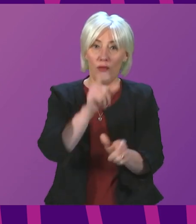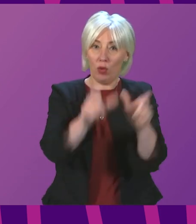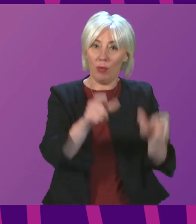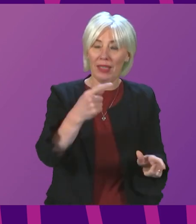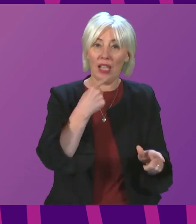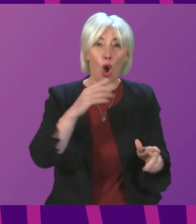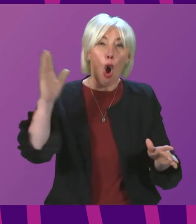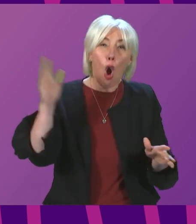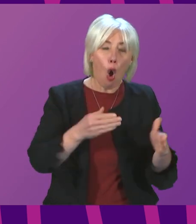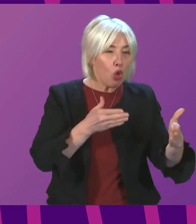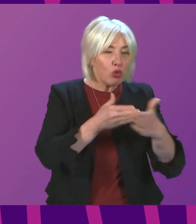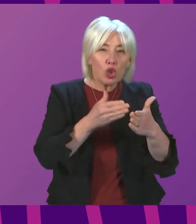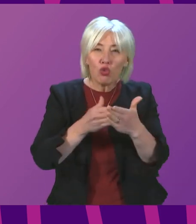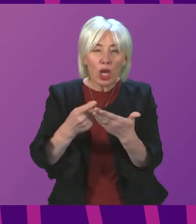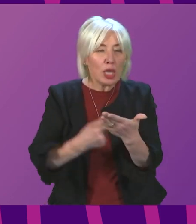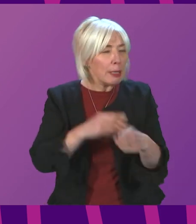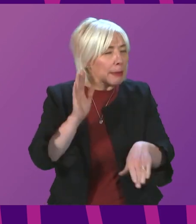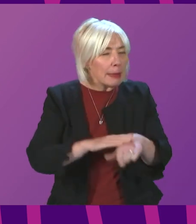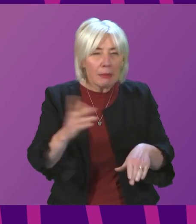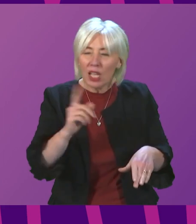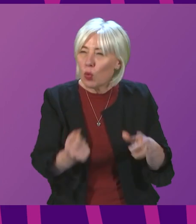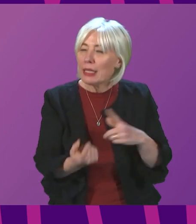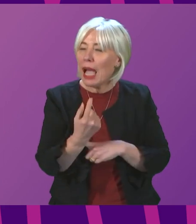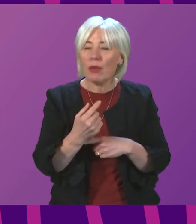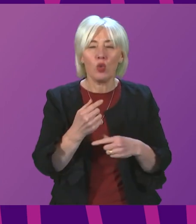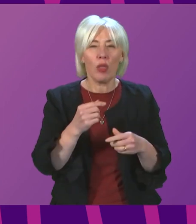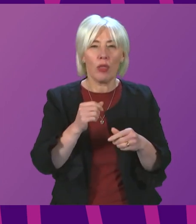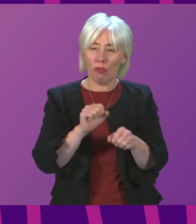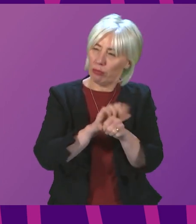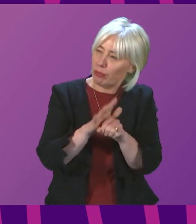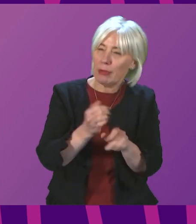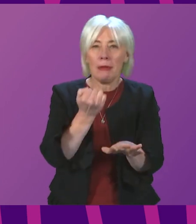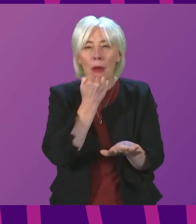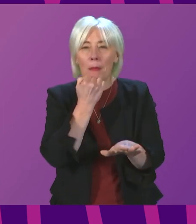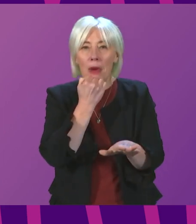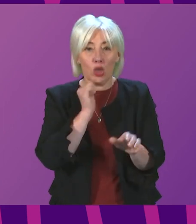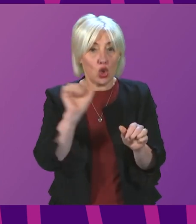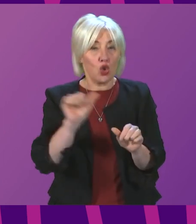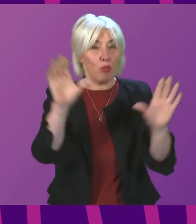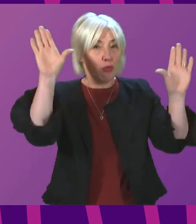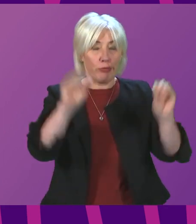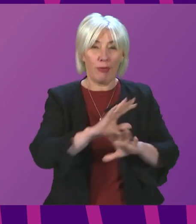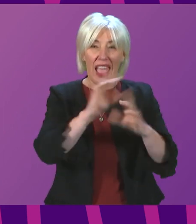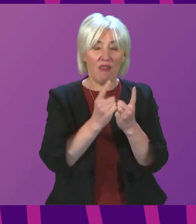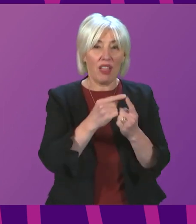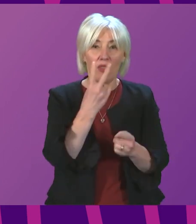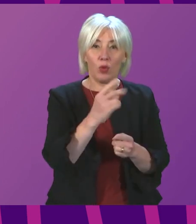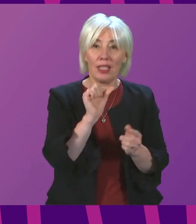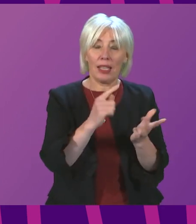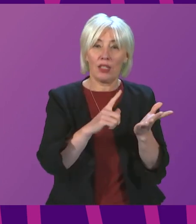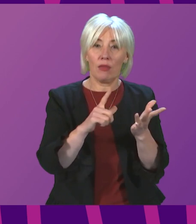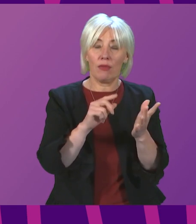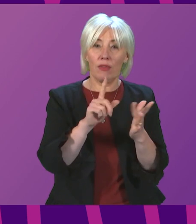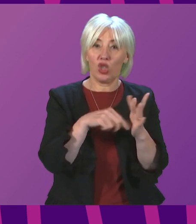restrictions, regardless of infection rates, on 26 January. Even in the face of an endemic rather than a pandemic,